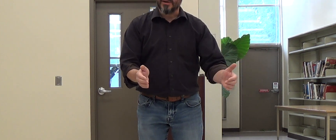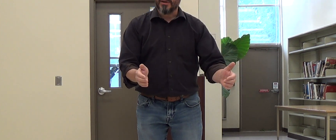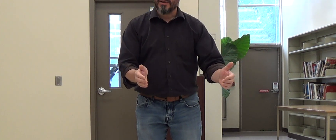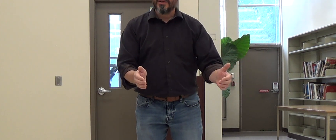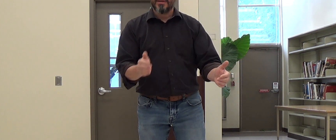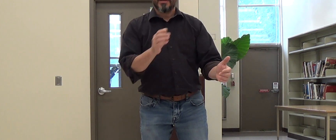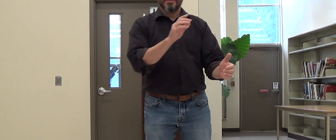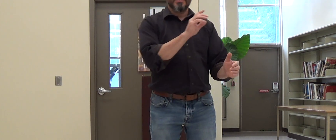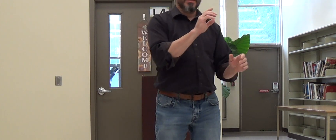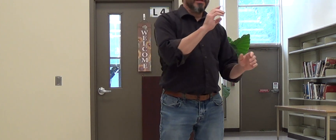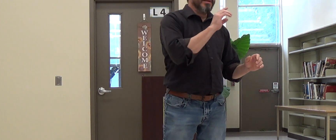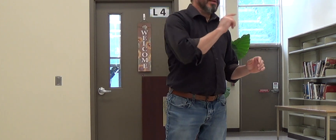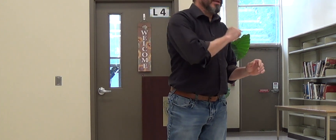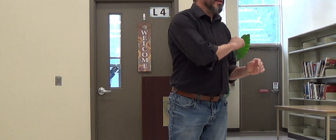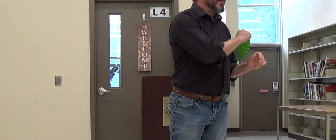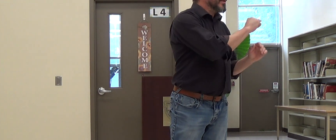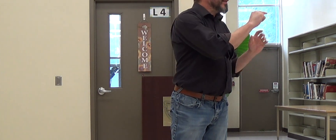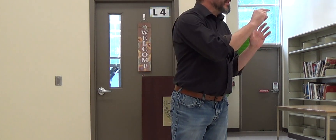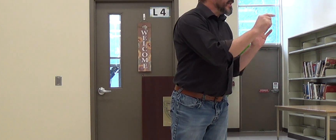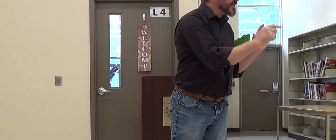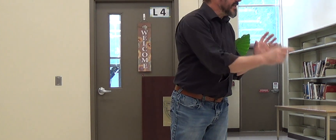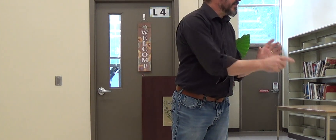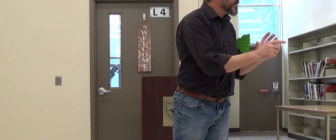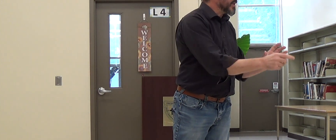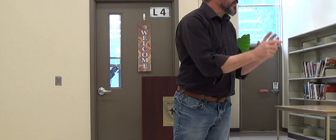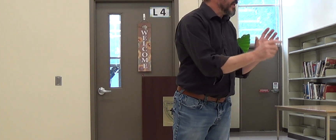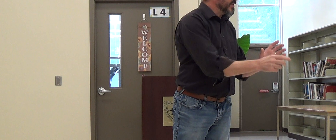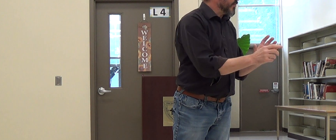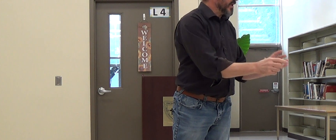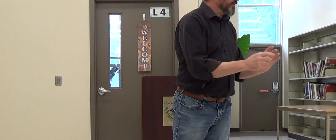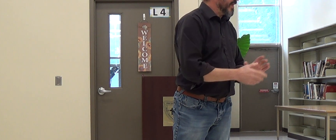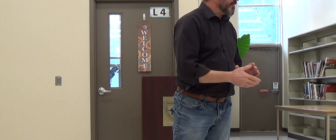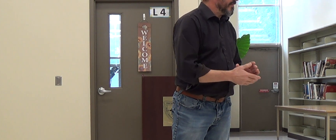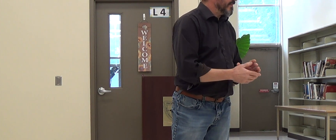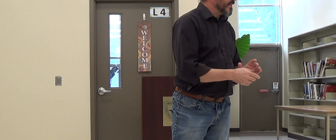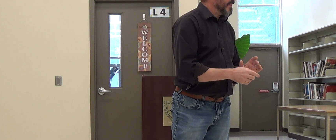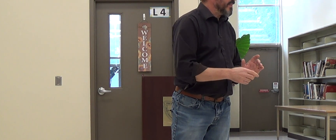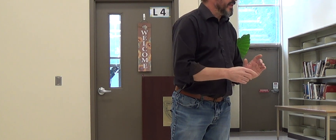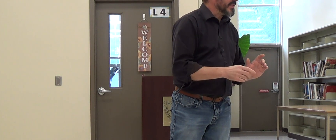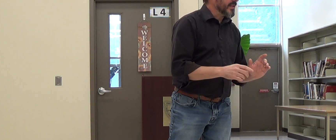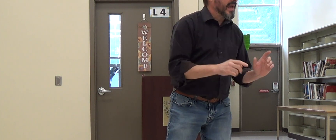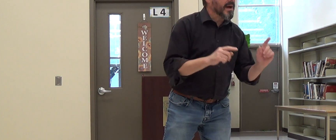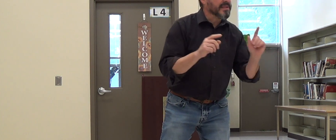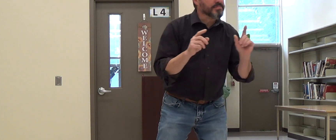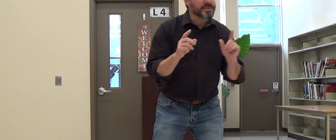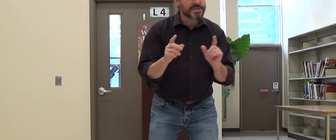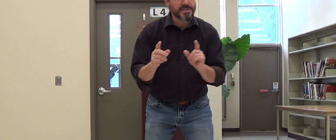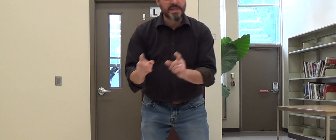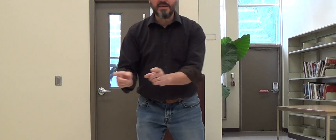the incentive structure isn't working for them. It's how they perceive